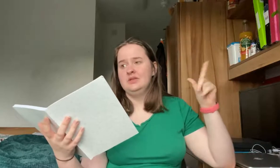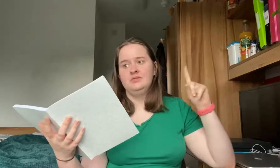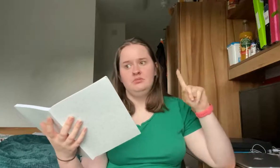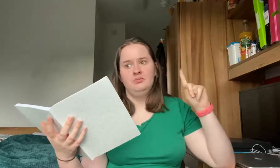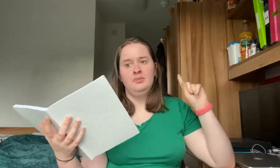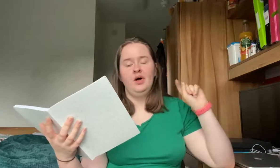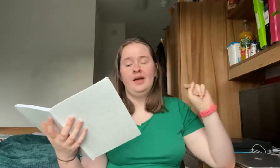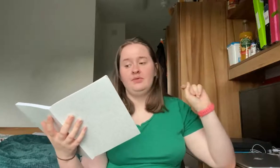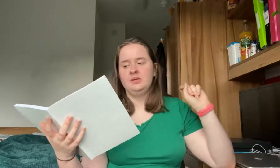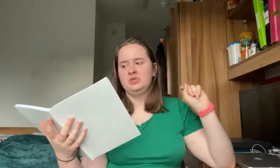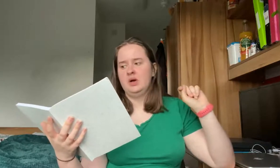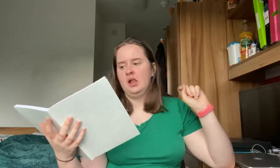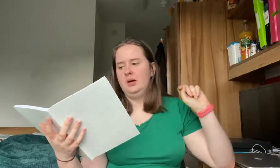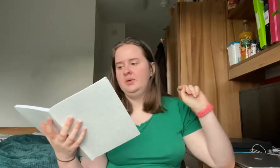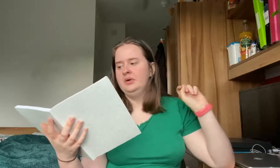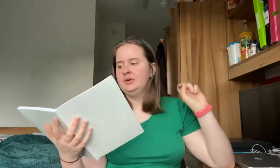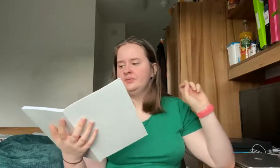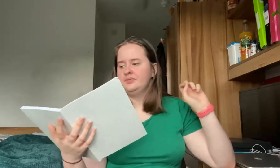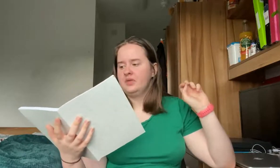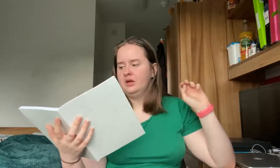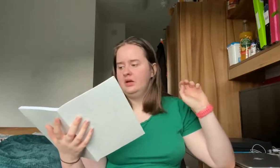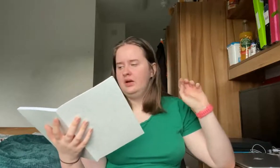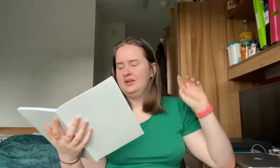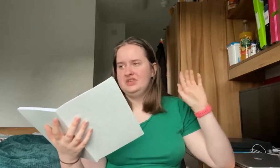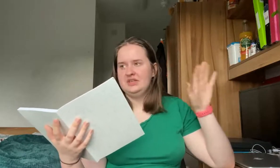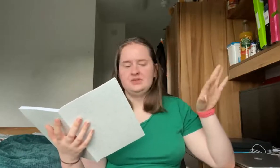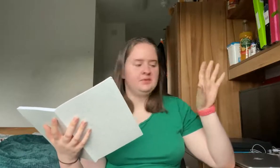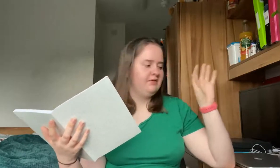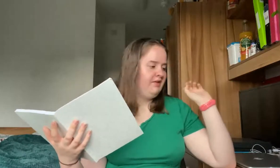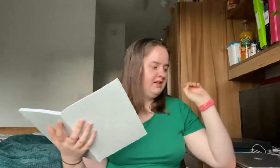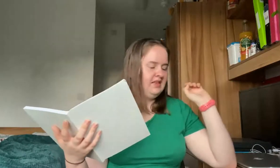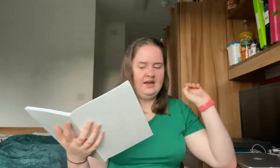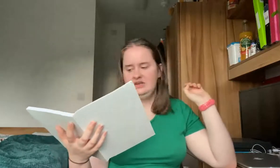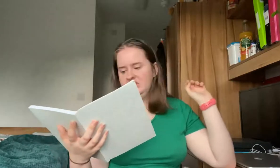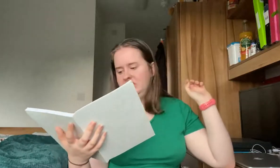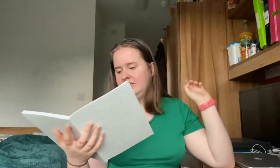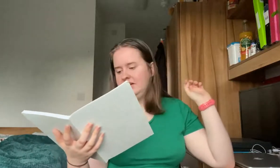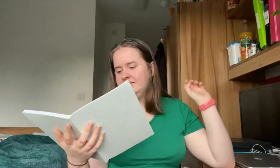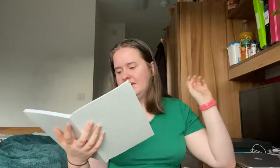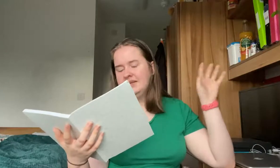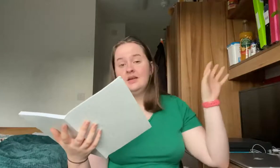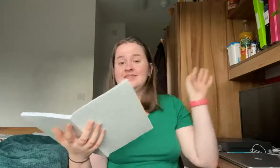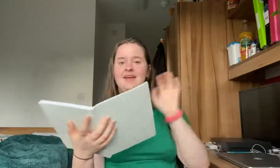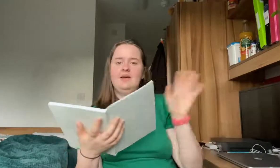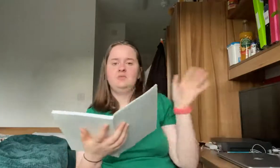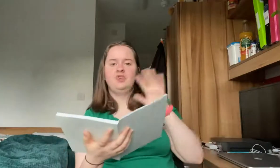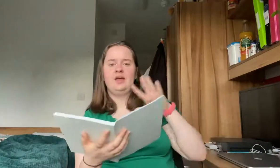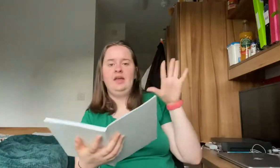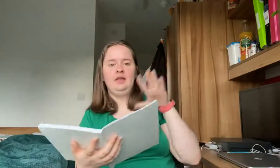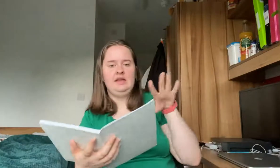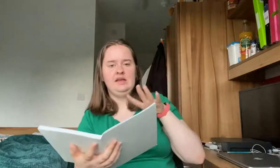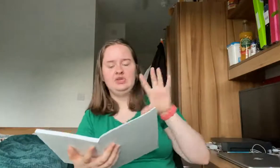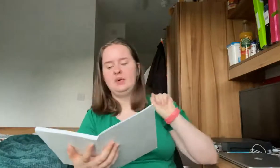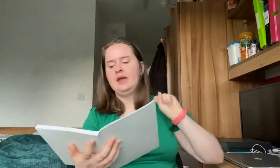but I haven't been to a club I do need to factor that into my spending because I am tracking like each week